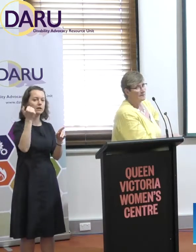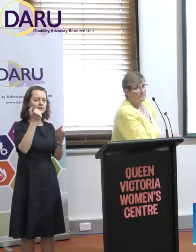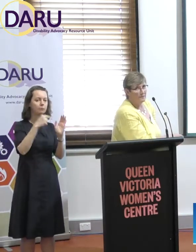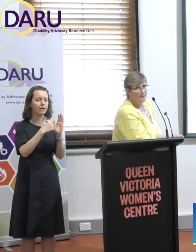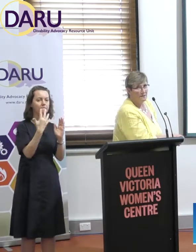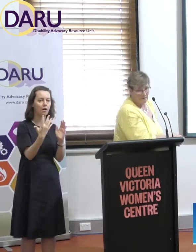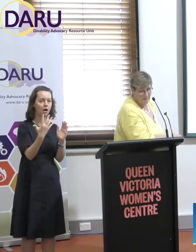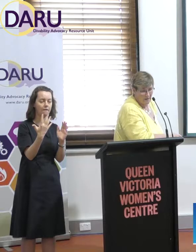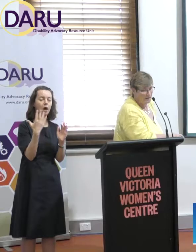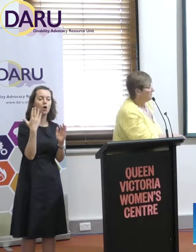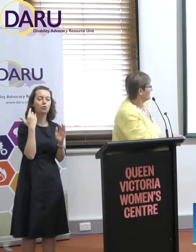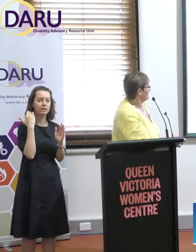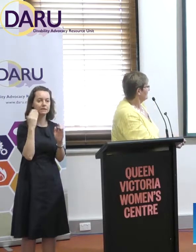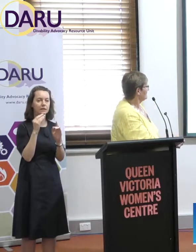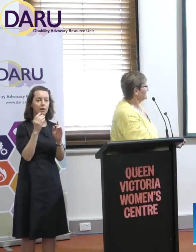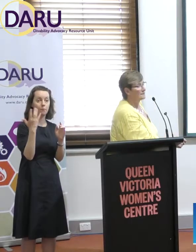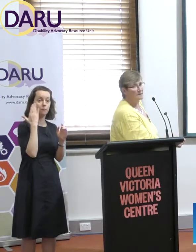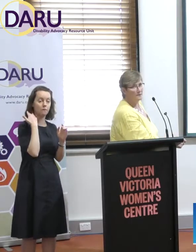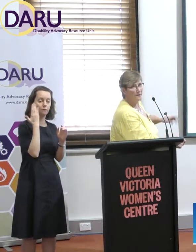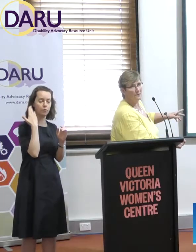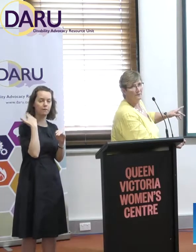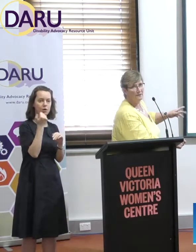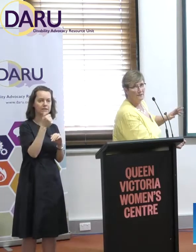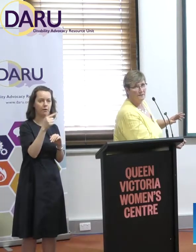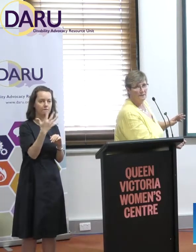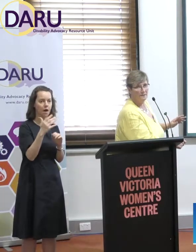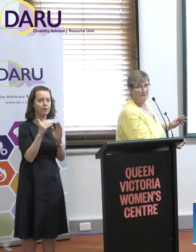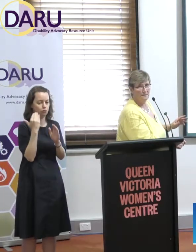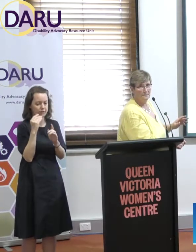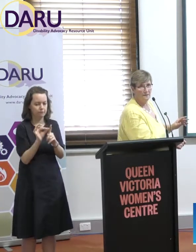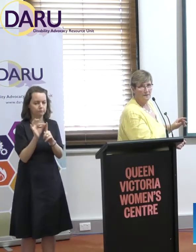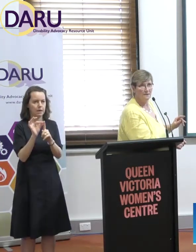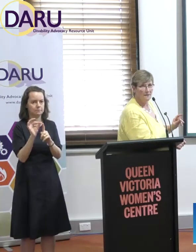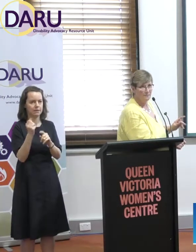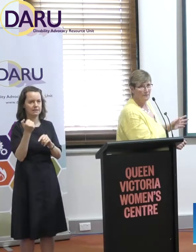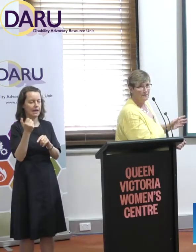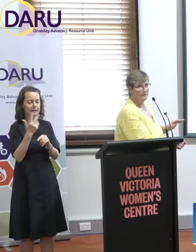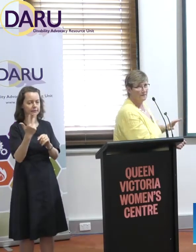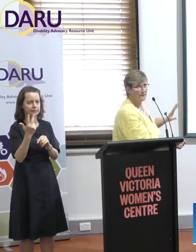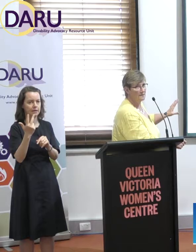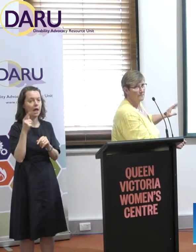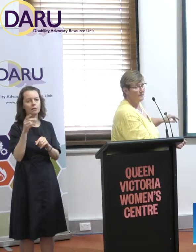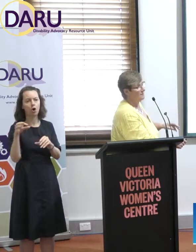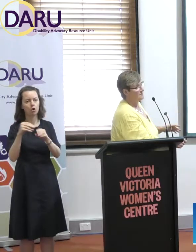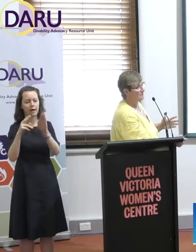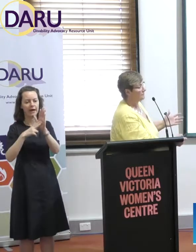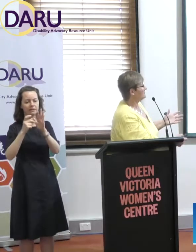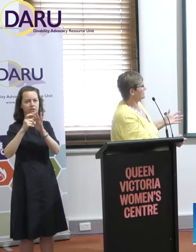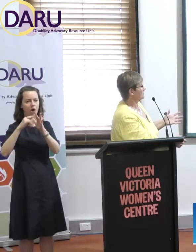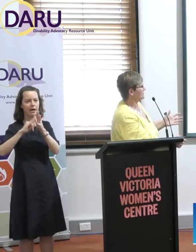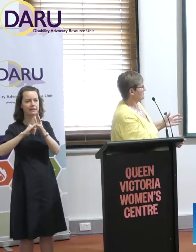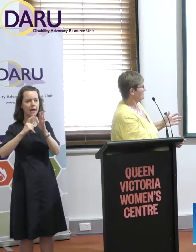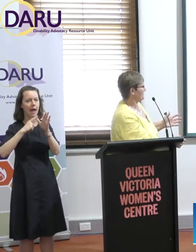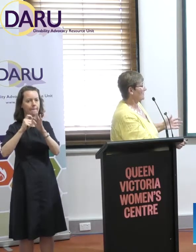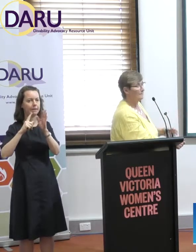only relatively recently gone up to $18 million. That does not include the NDIS appeals funding. That's separate, and it's not